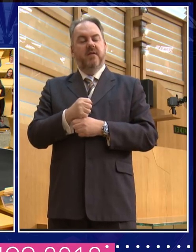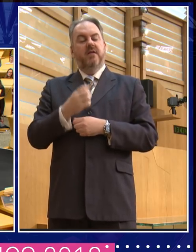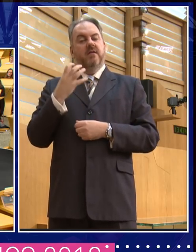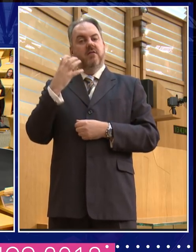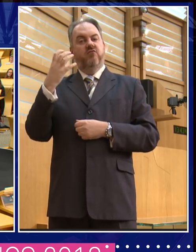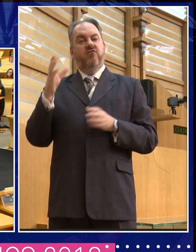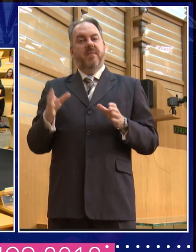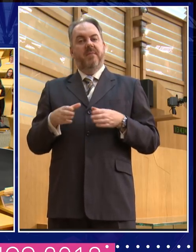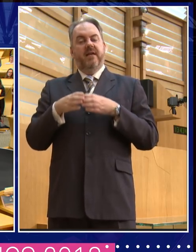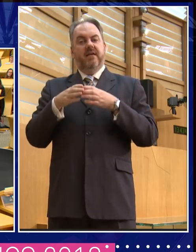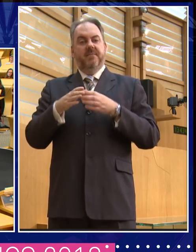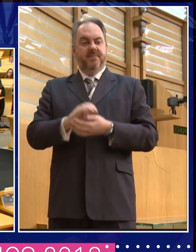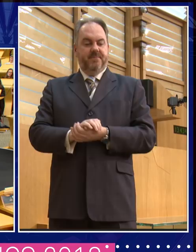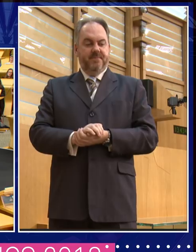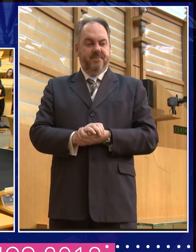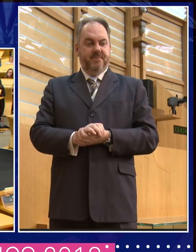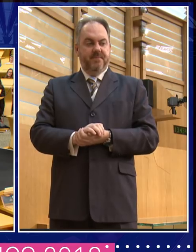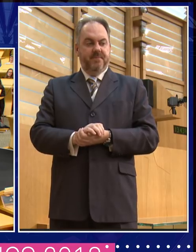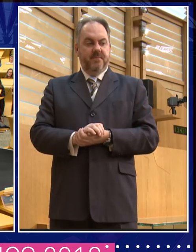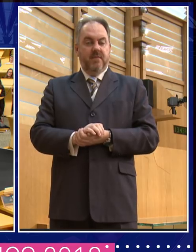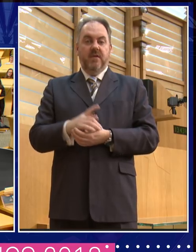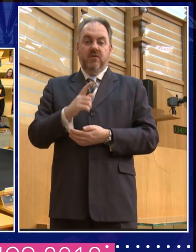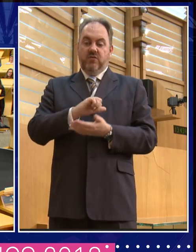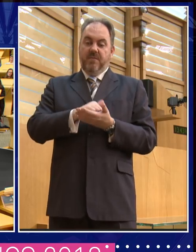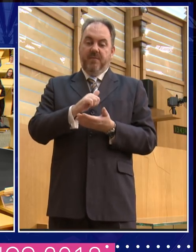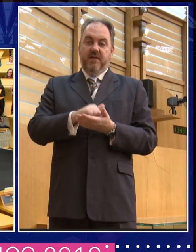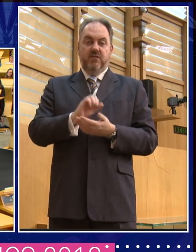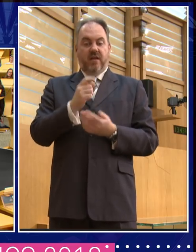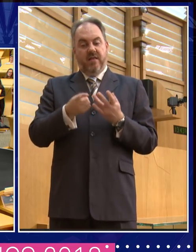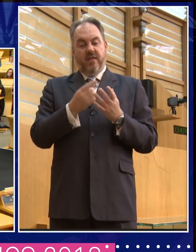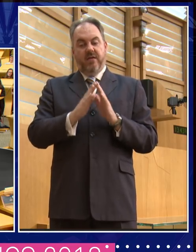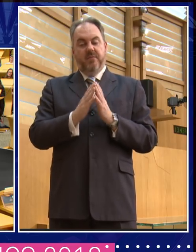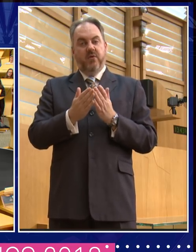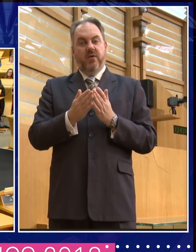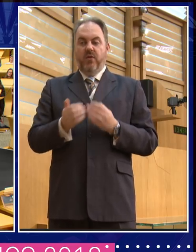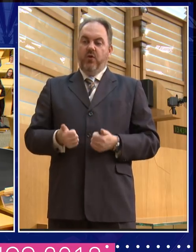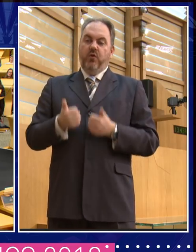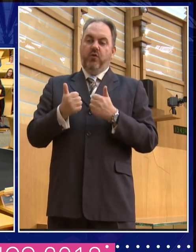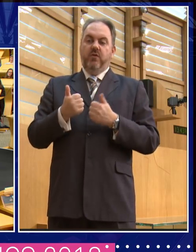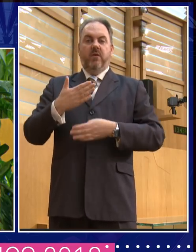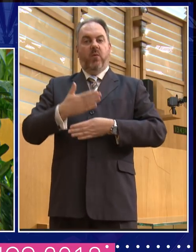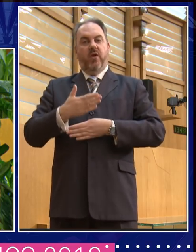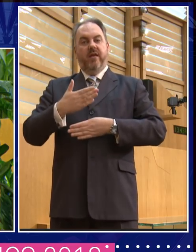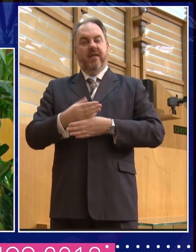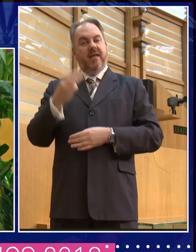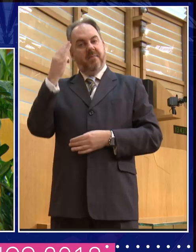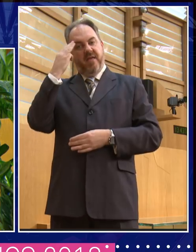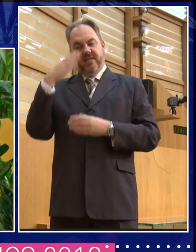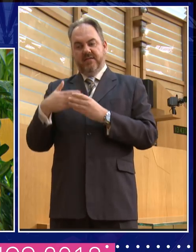and working, she published her only non-history book, The Good Working Mother's Guide, a series of hints and